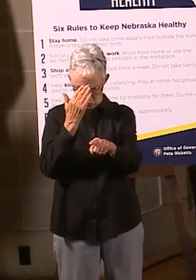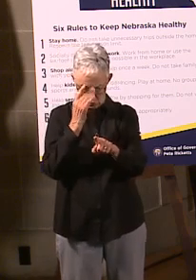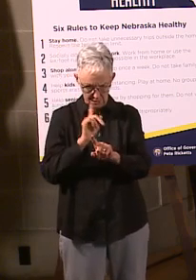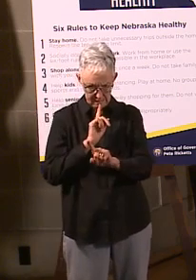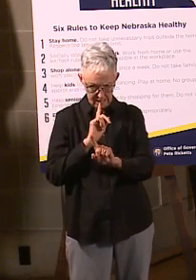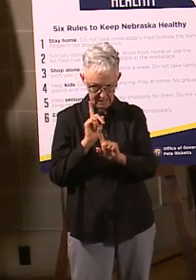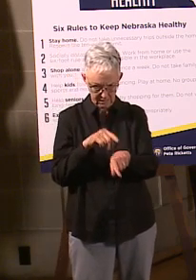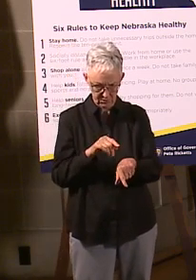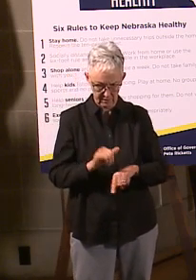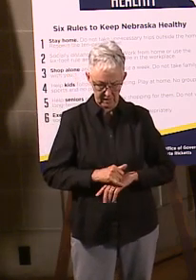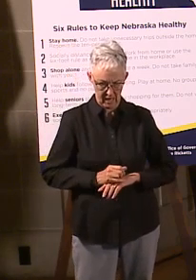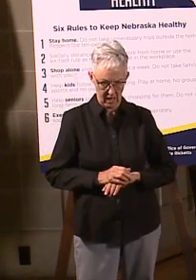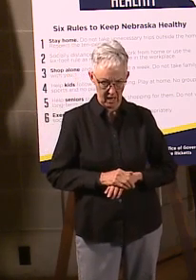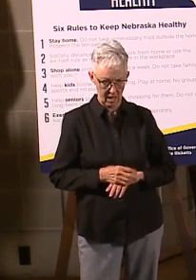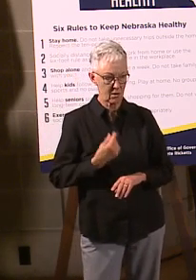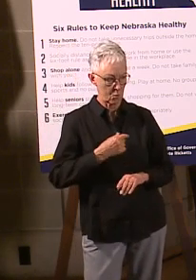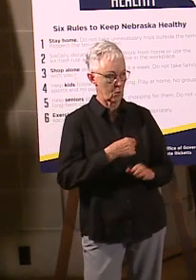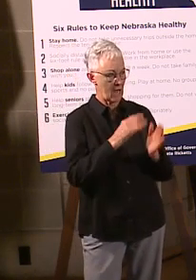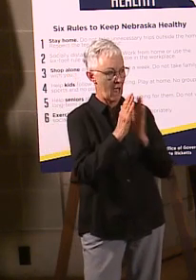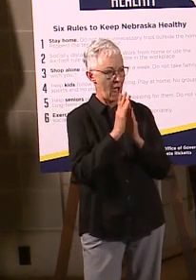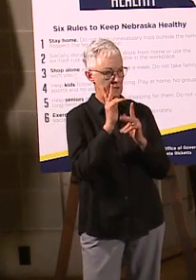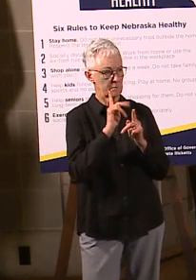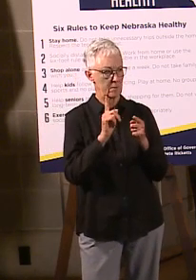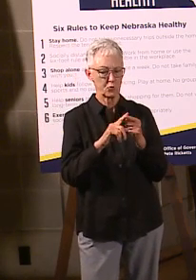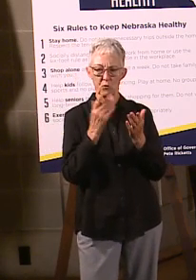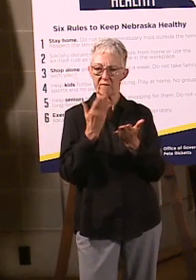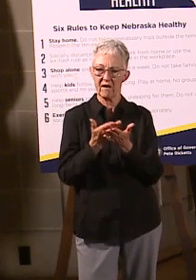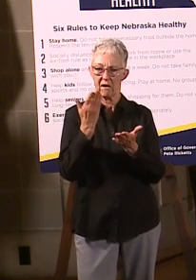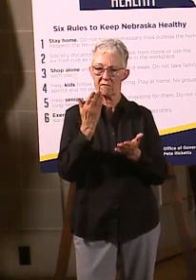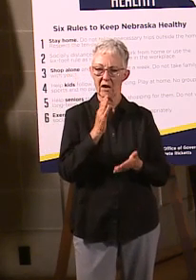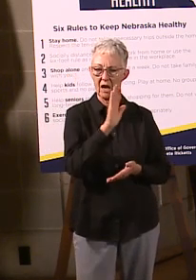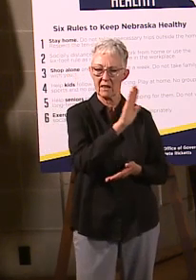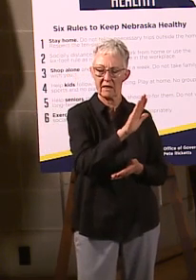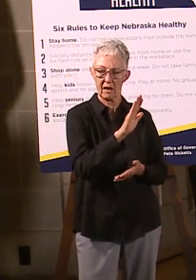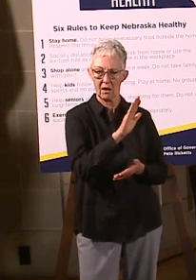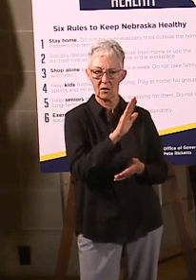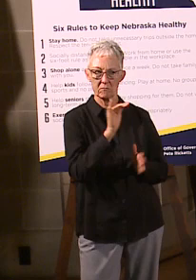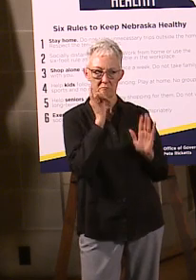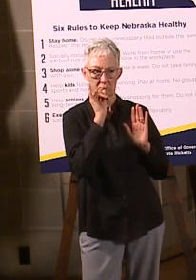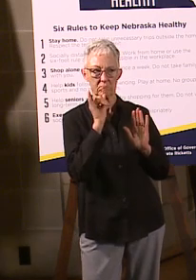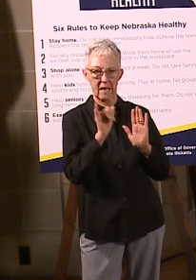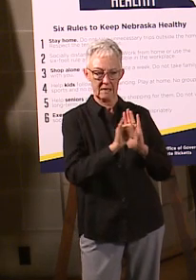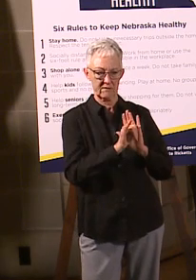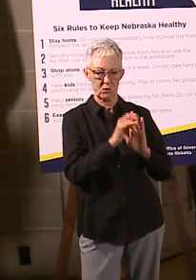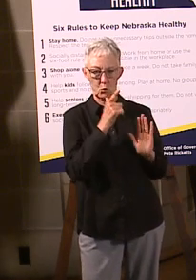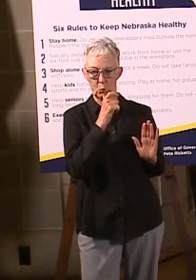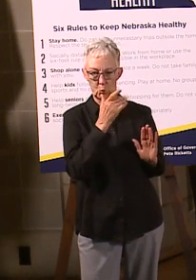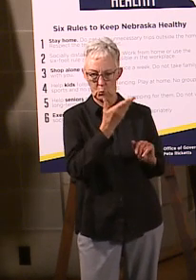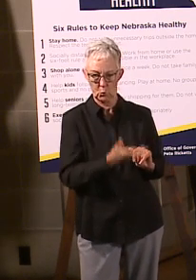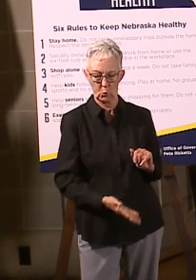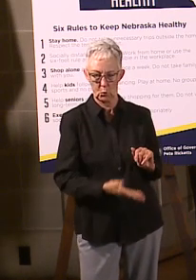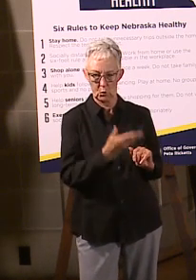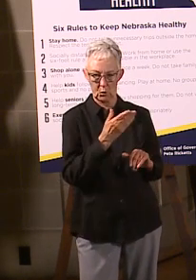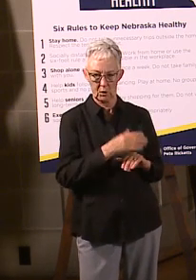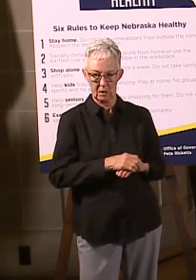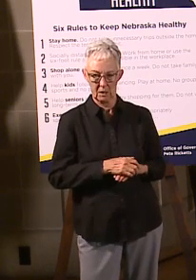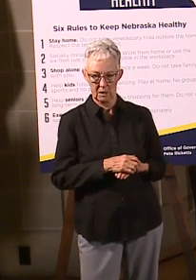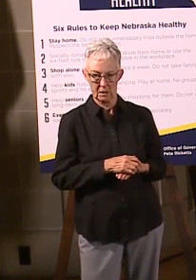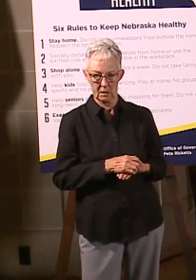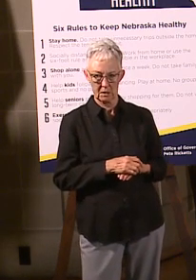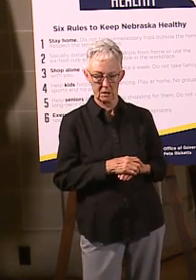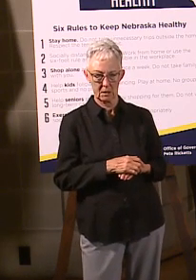I know that we ask people to verify their identification, but I'm not sure of the process for how we do that because, again, it's supposed to be for a specific person